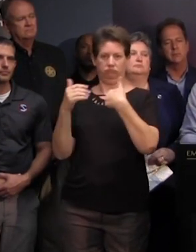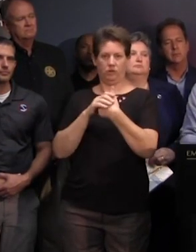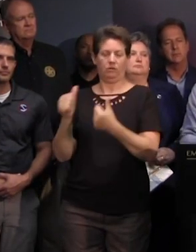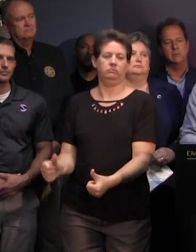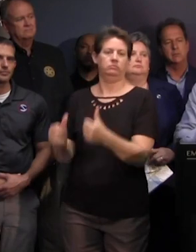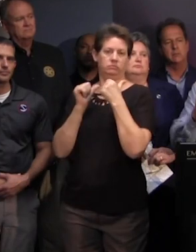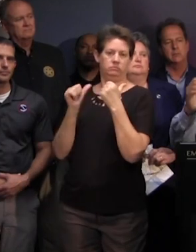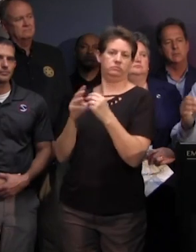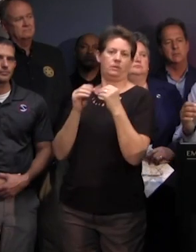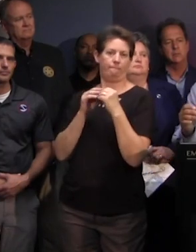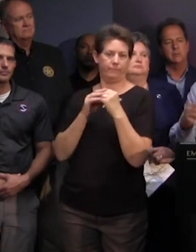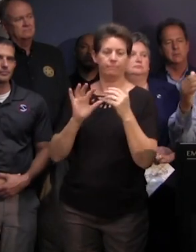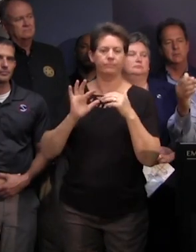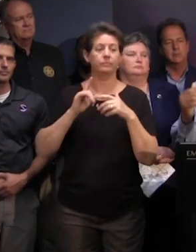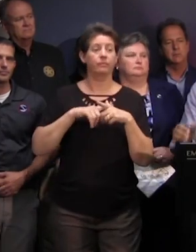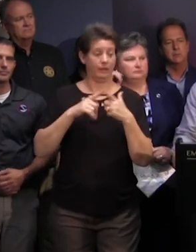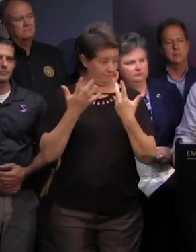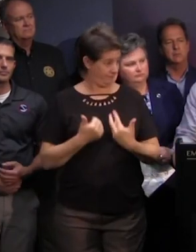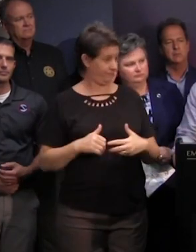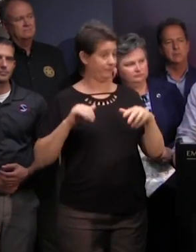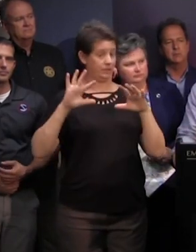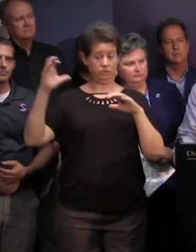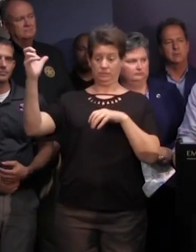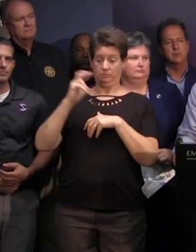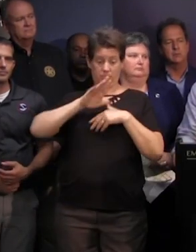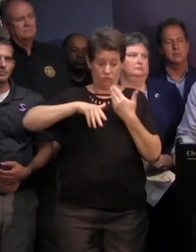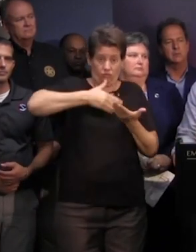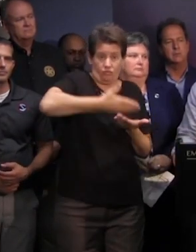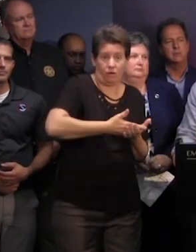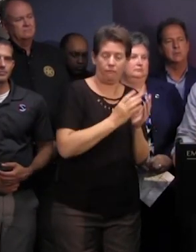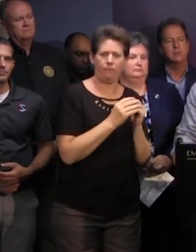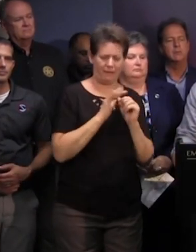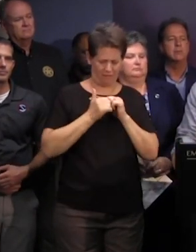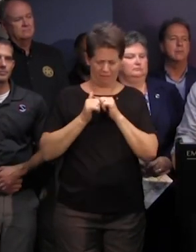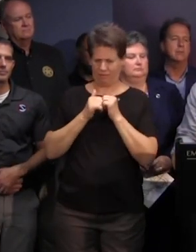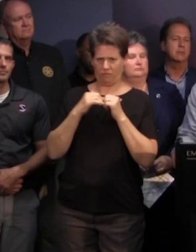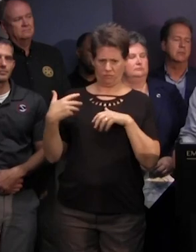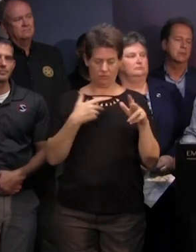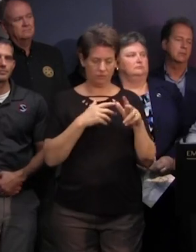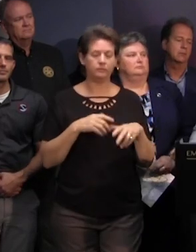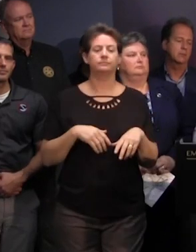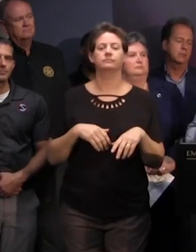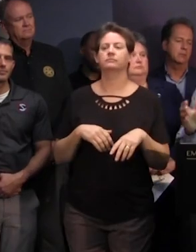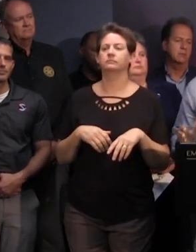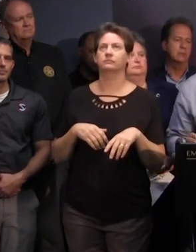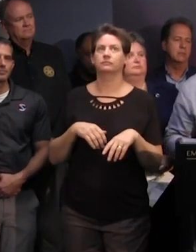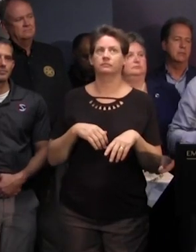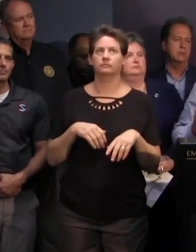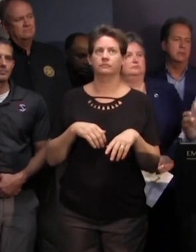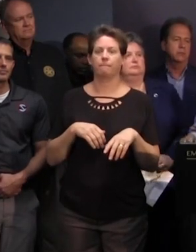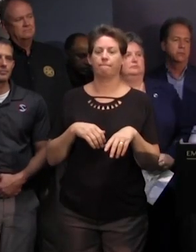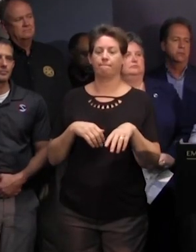return back to the normal lanes once we get to the columbia area traffic on the normal westbound side of i